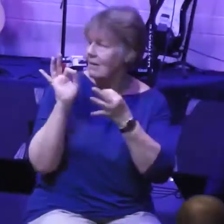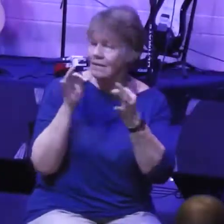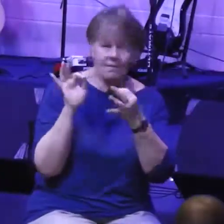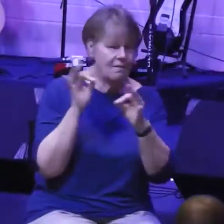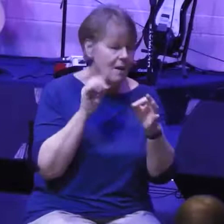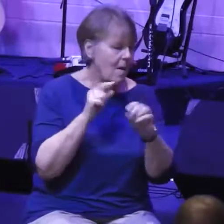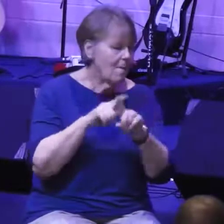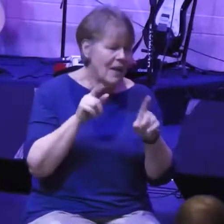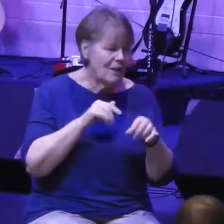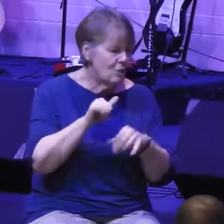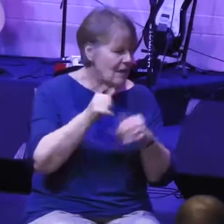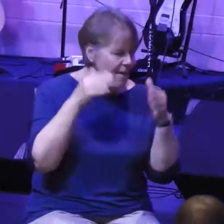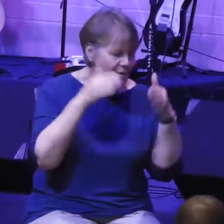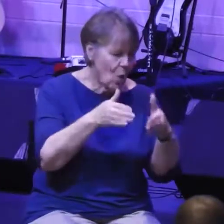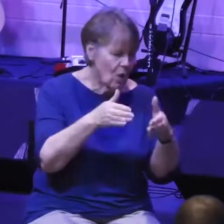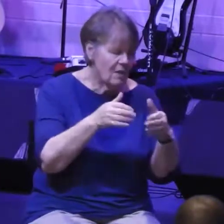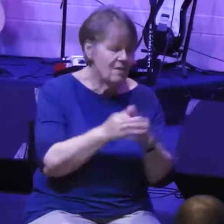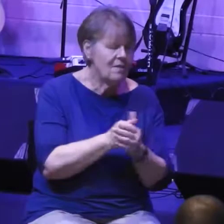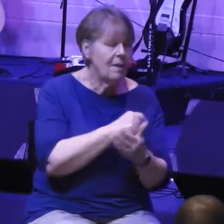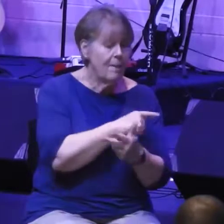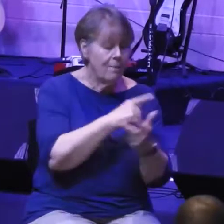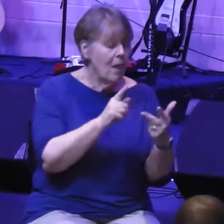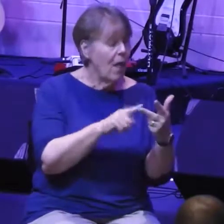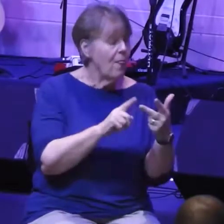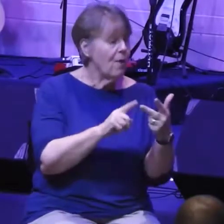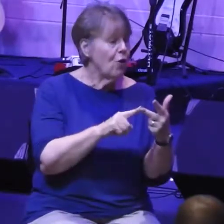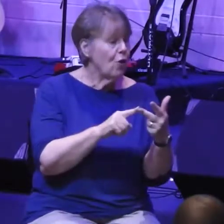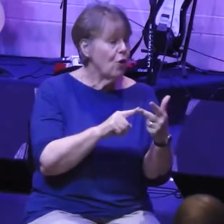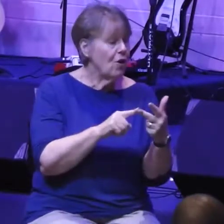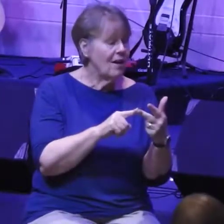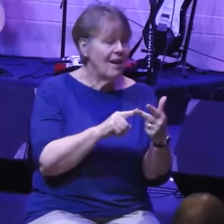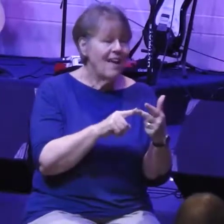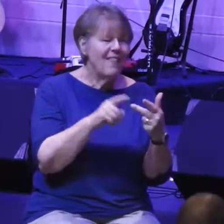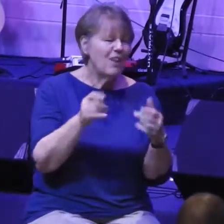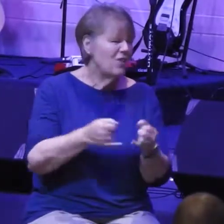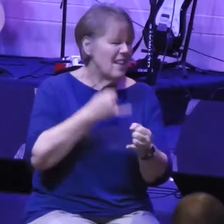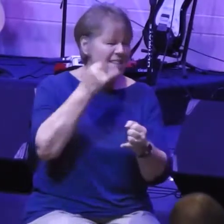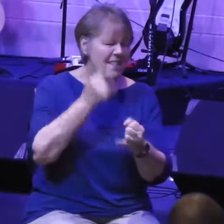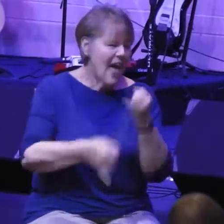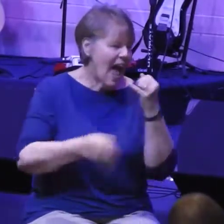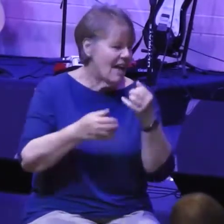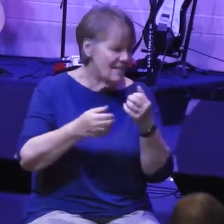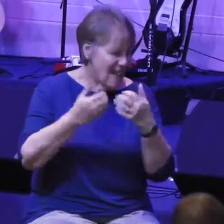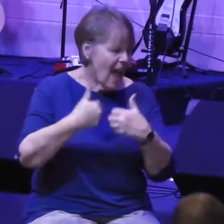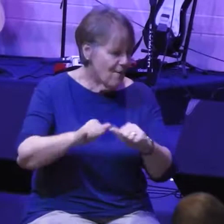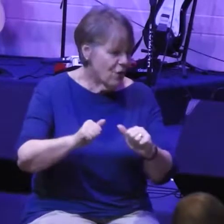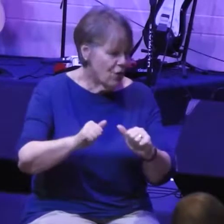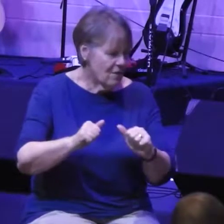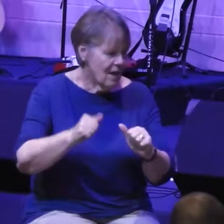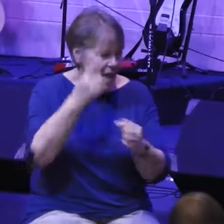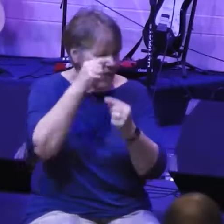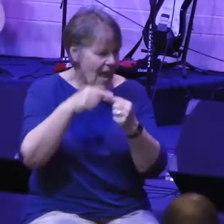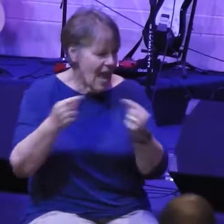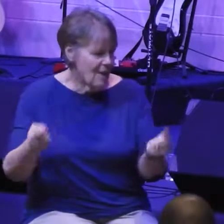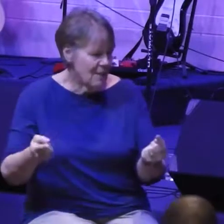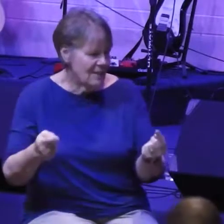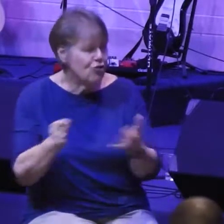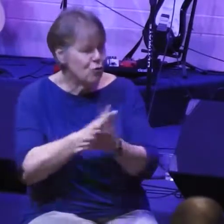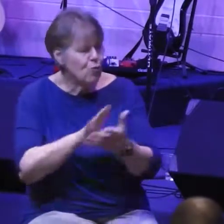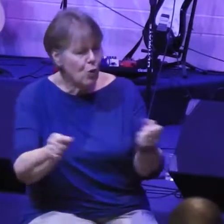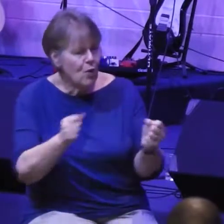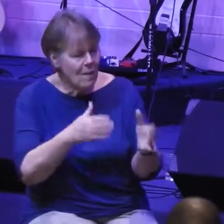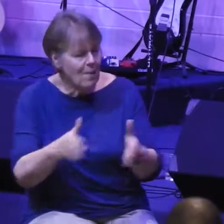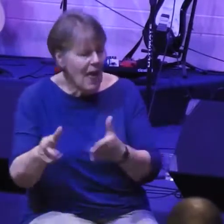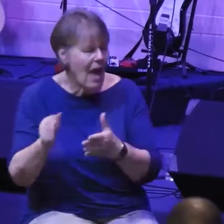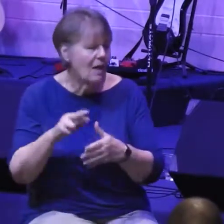last but not least, there was sort of this last ditch effort by the enemies to ruin the plan or make them think it wasn't as